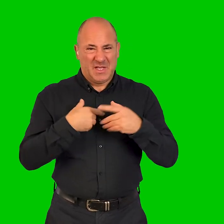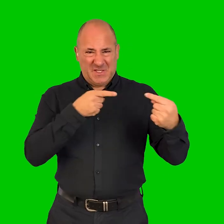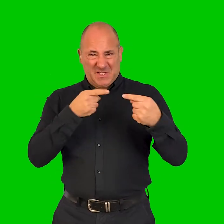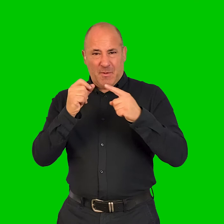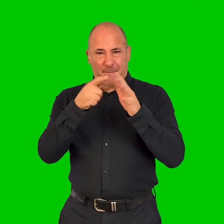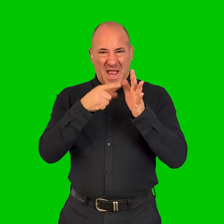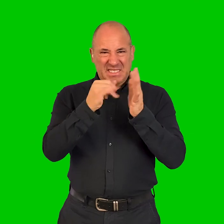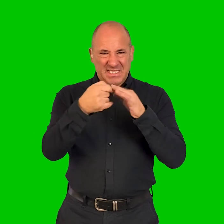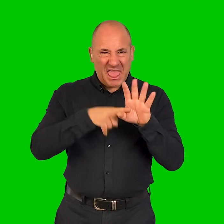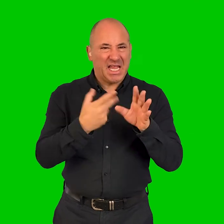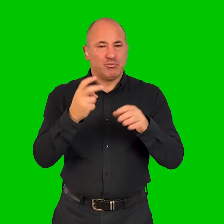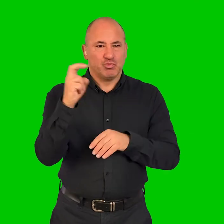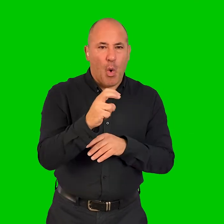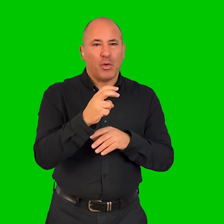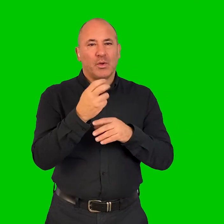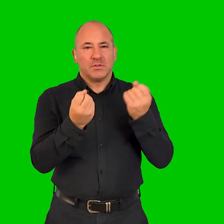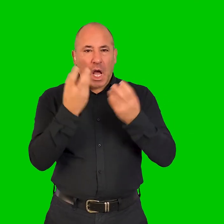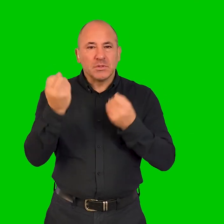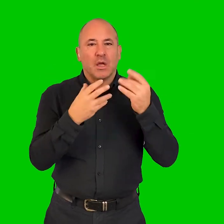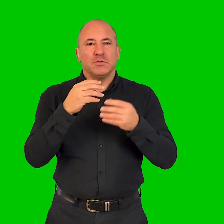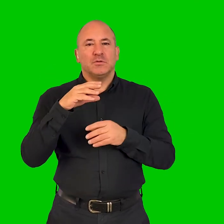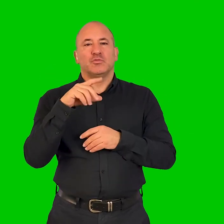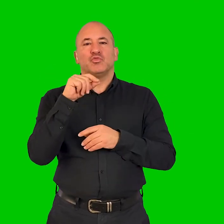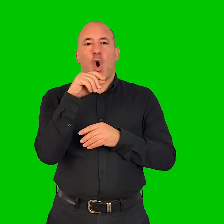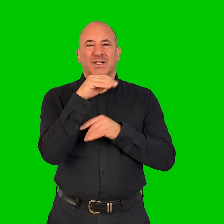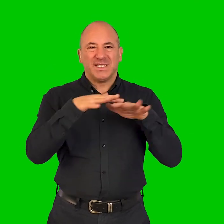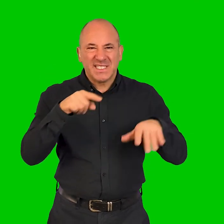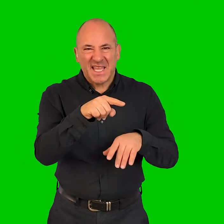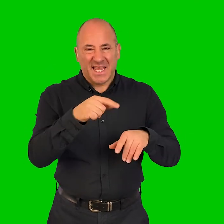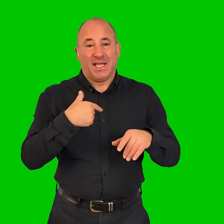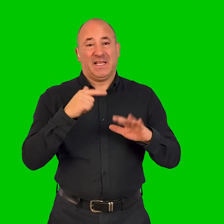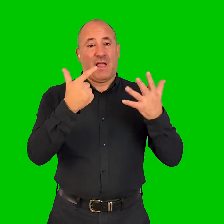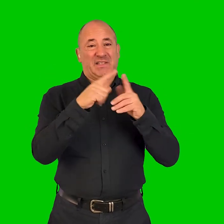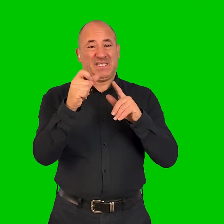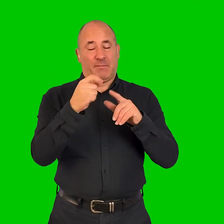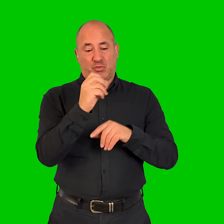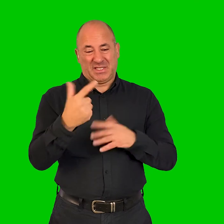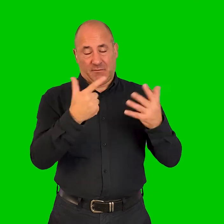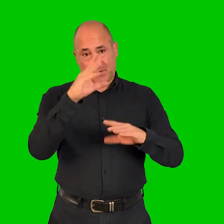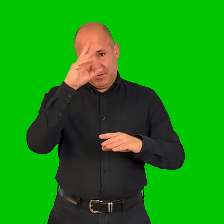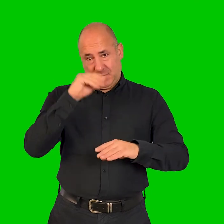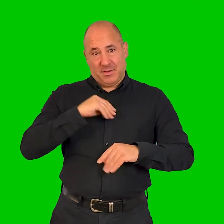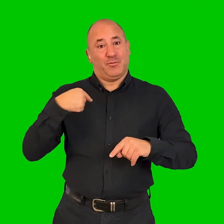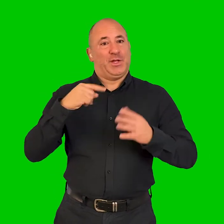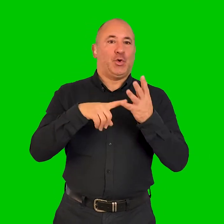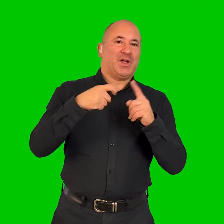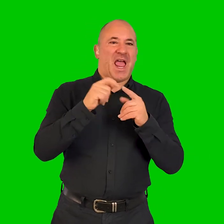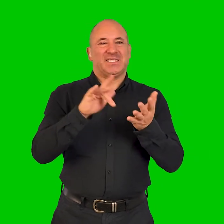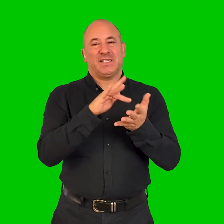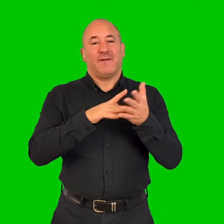stiff competition from Paisley, Stoke, Sunderland and Swansea, we were named on the 7th of December 2017 as the UK City of Culture 2021